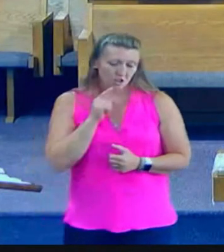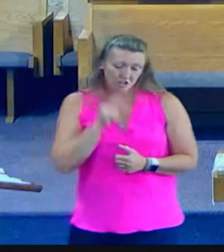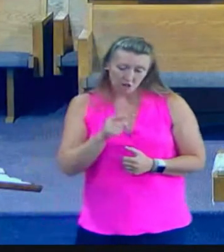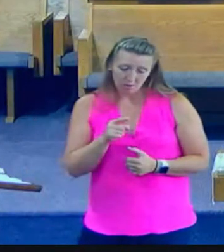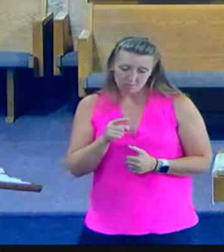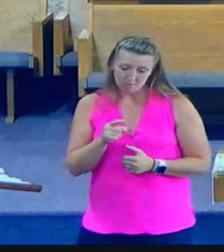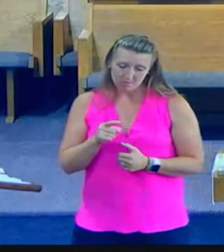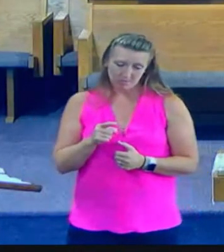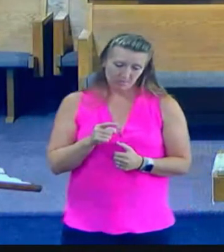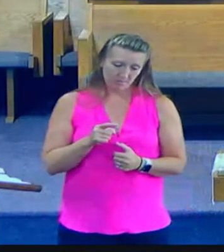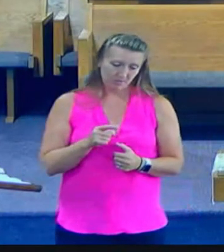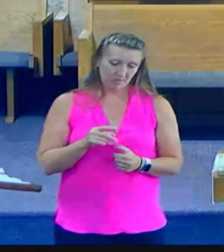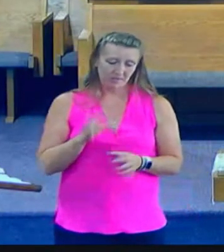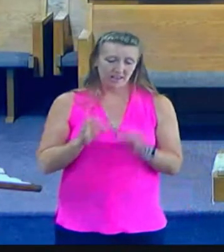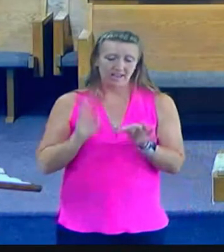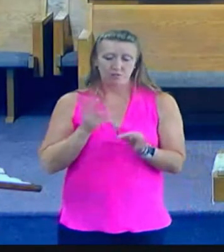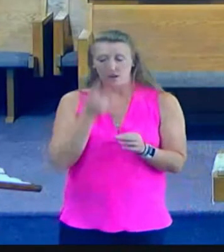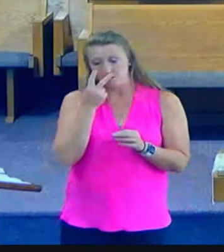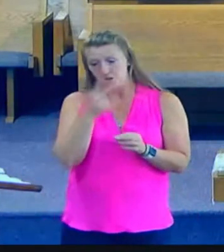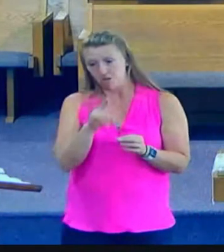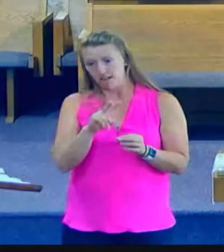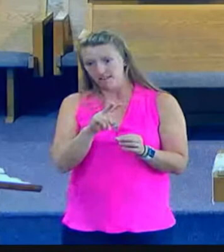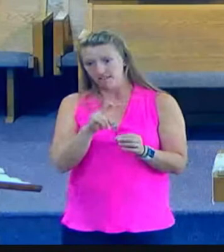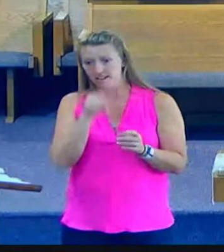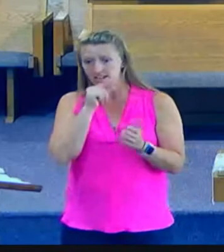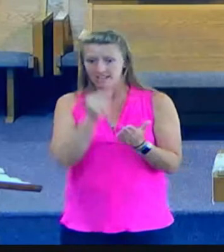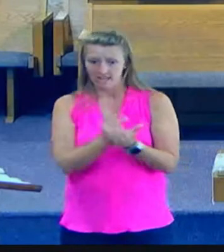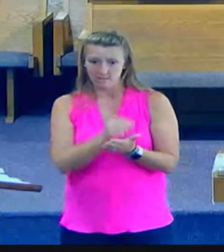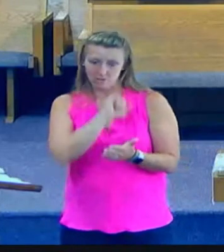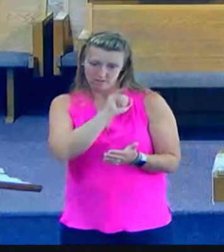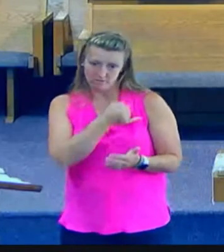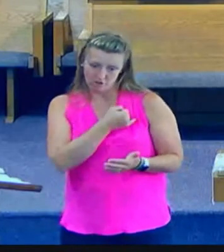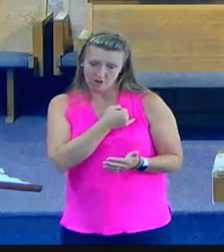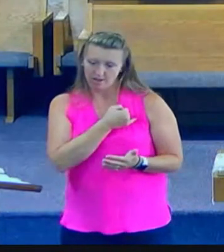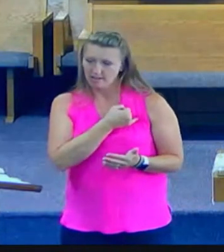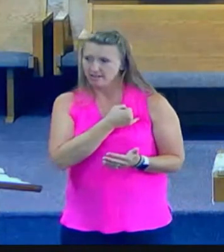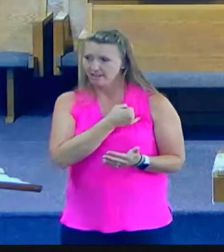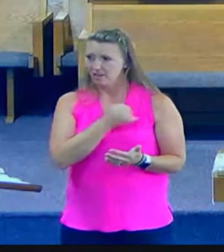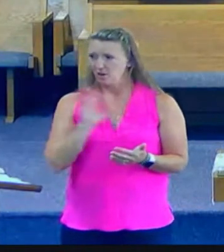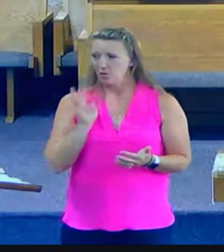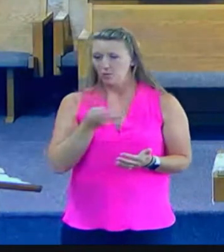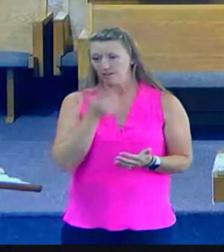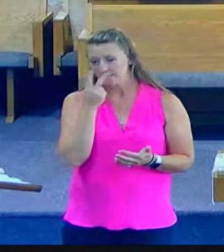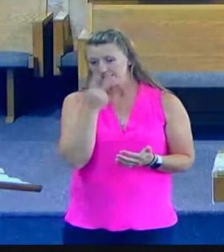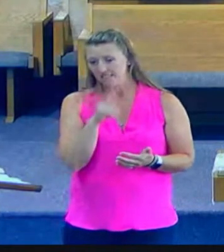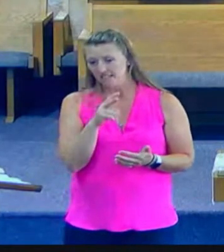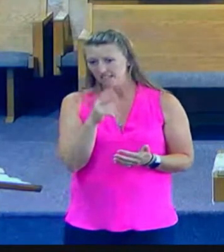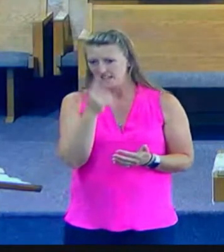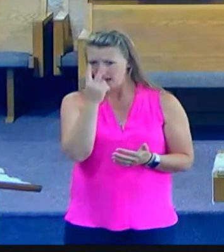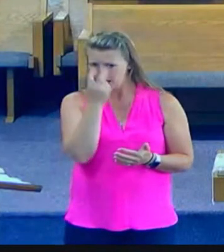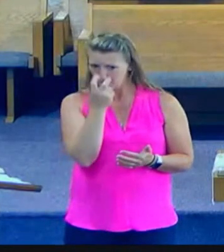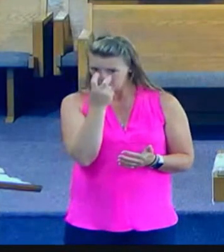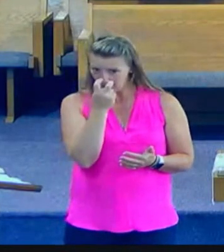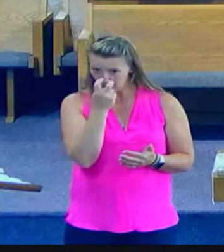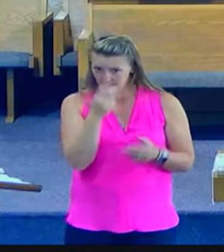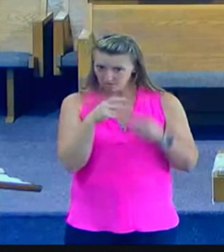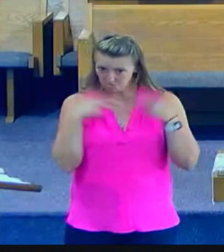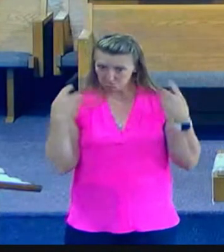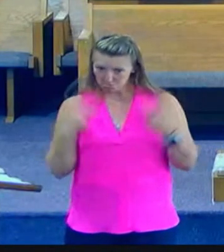far if we look at the gospel of John up to this point, we've seen a blinded priesthood,